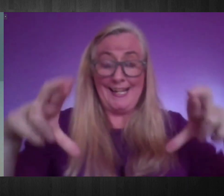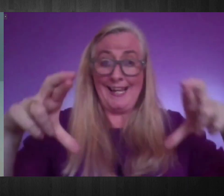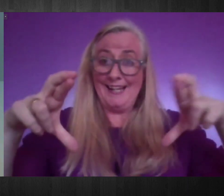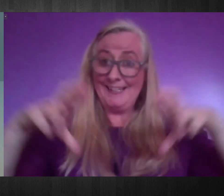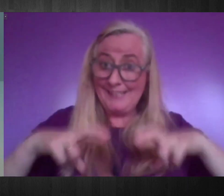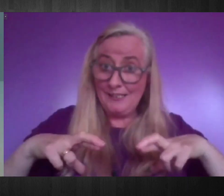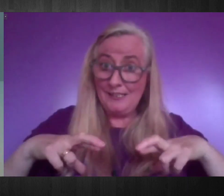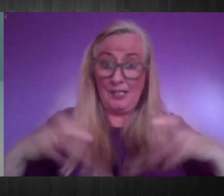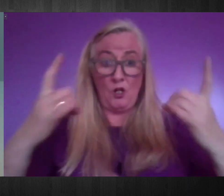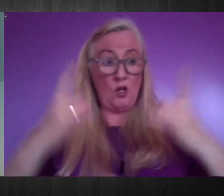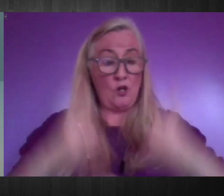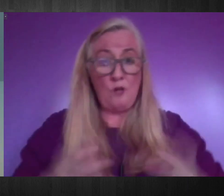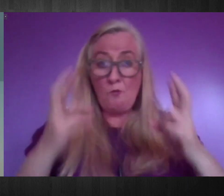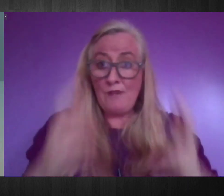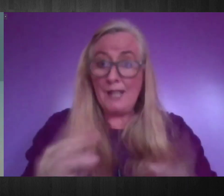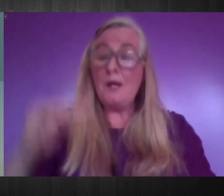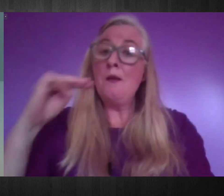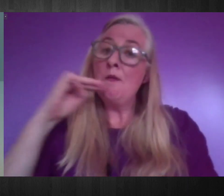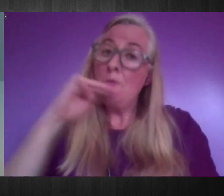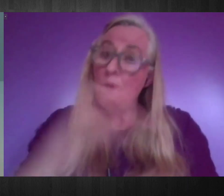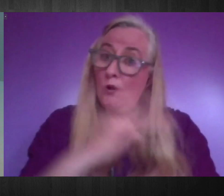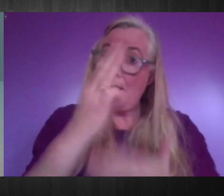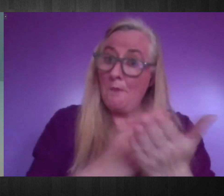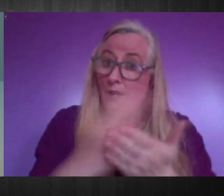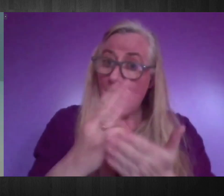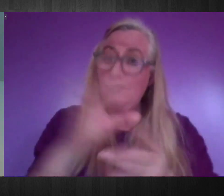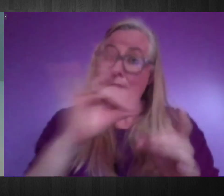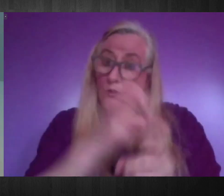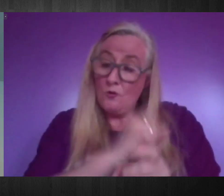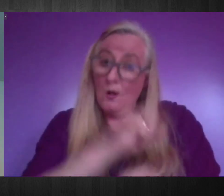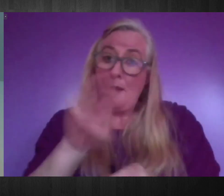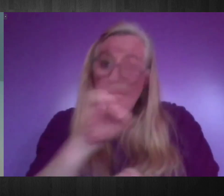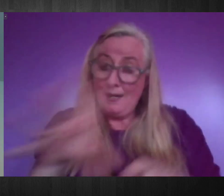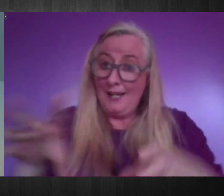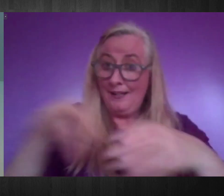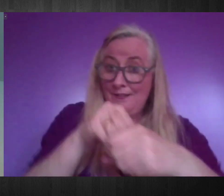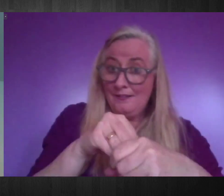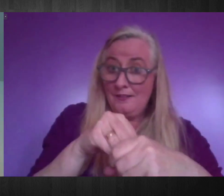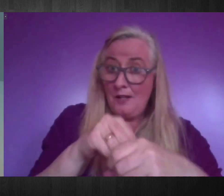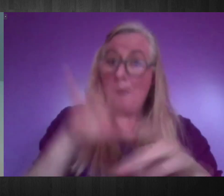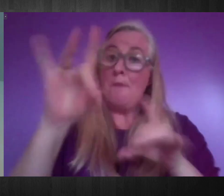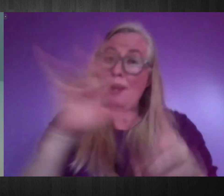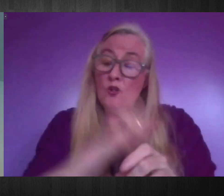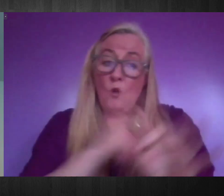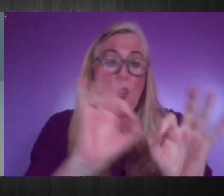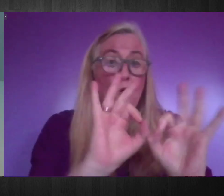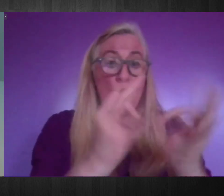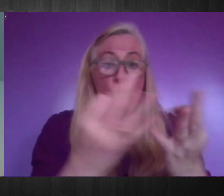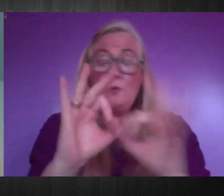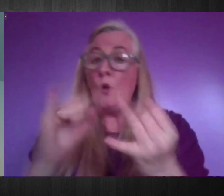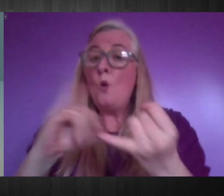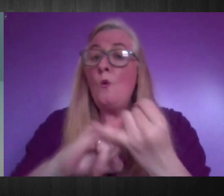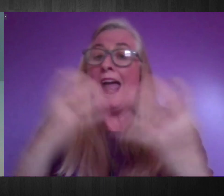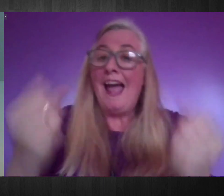rights are central to efforts to keep people safe and healthy. To ensure the needs of groups at particular risk of human